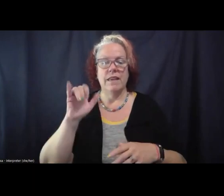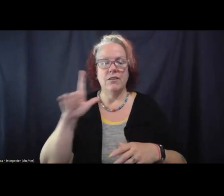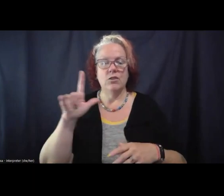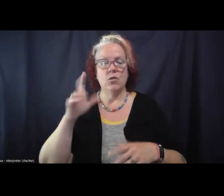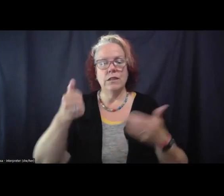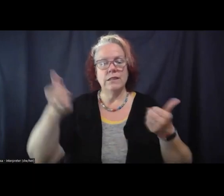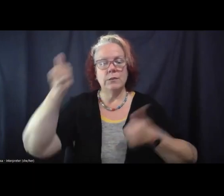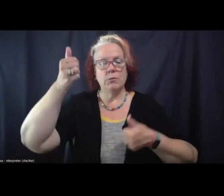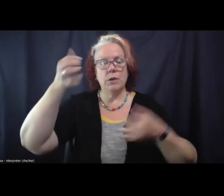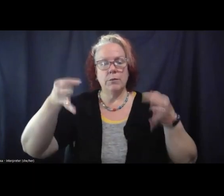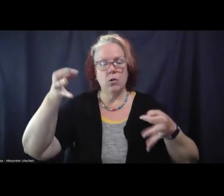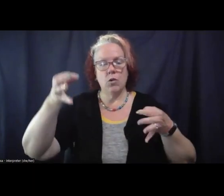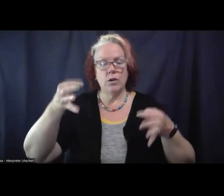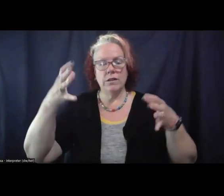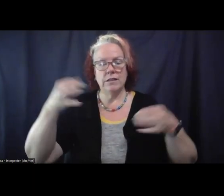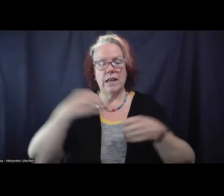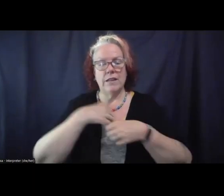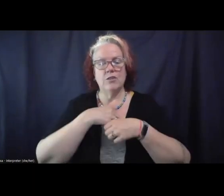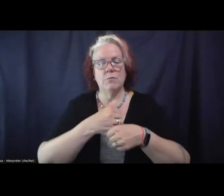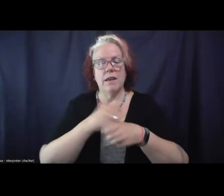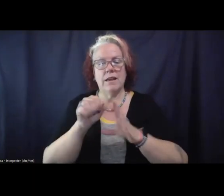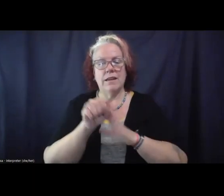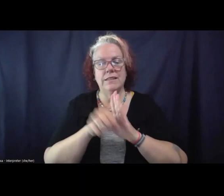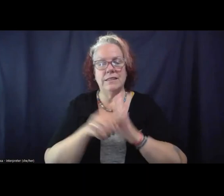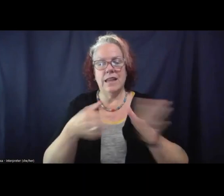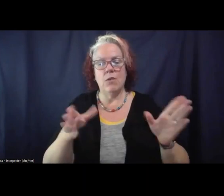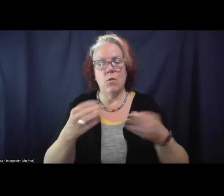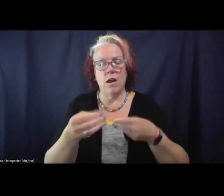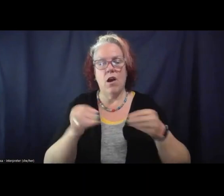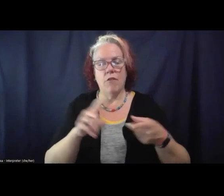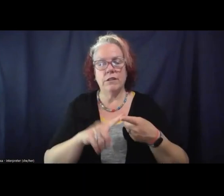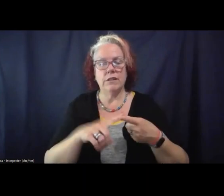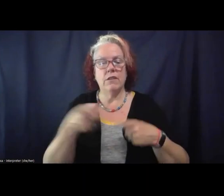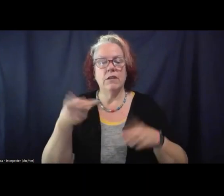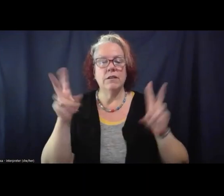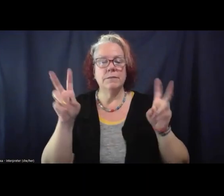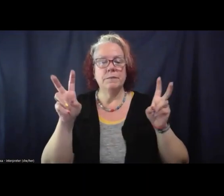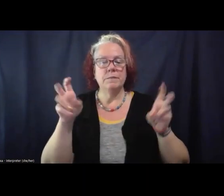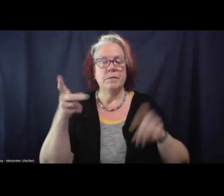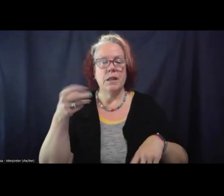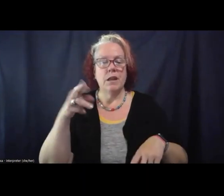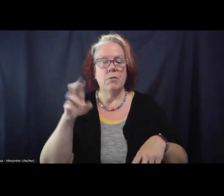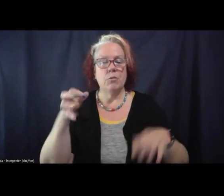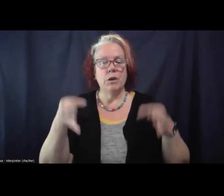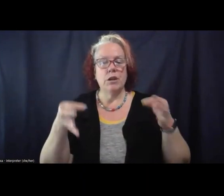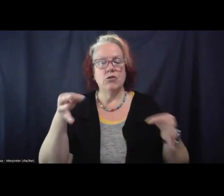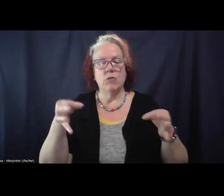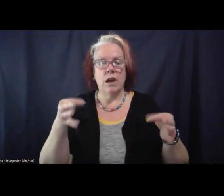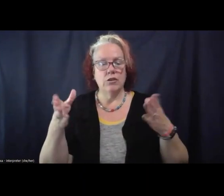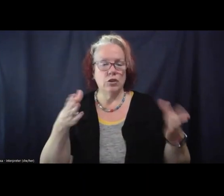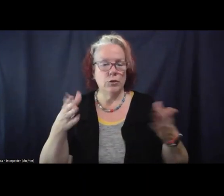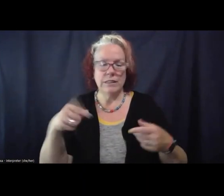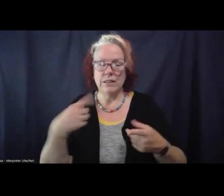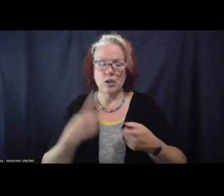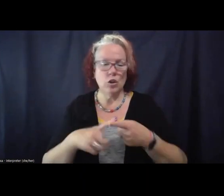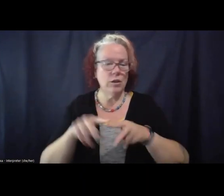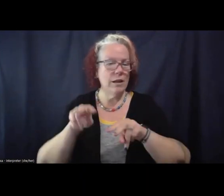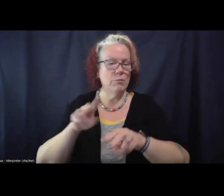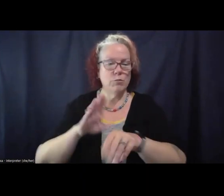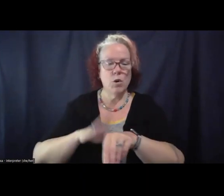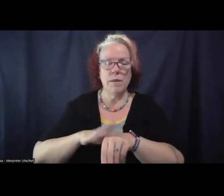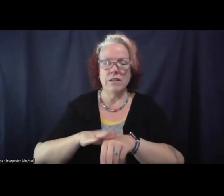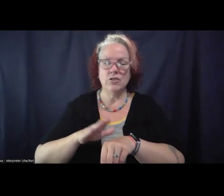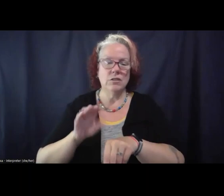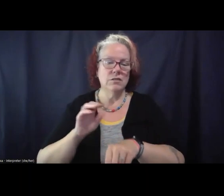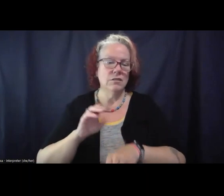office of pre-trial services, which in many cases, um, look like pre-trial probation officers and instituting surveillance